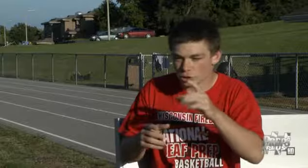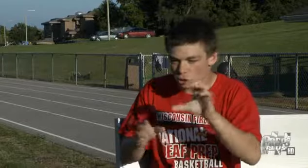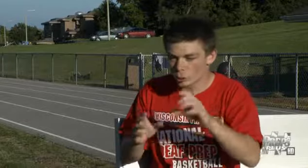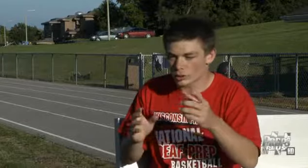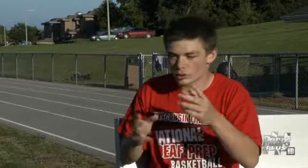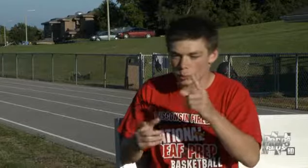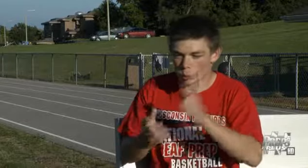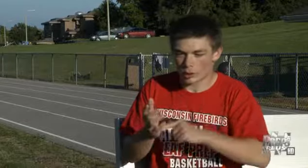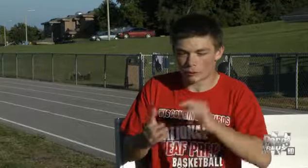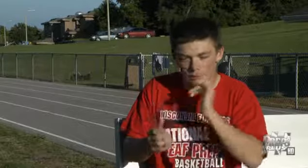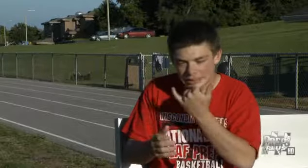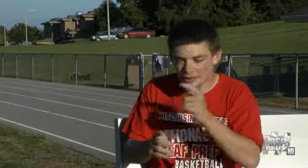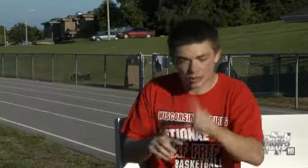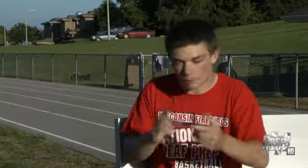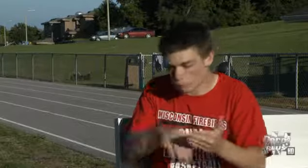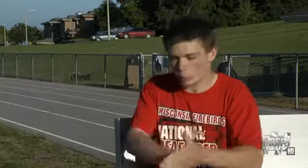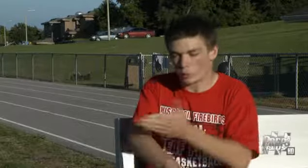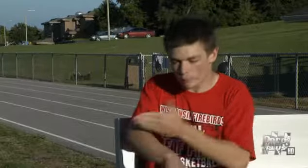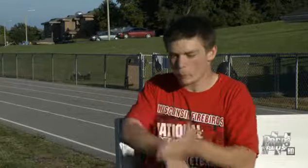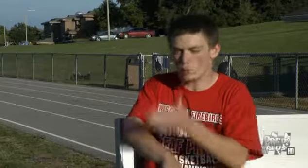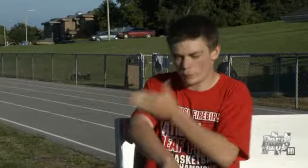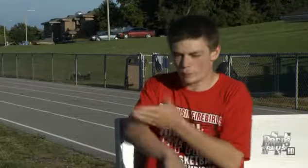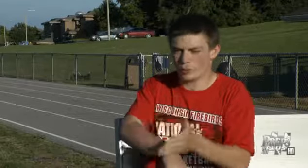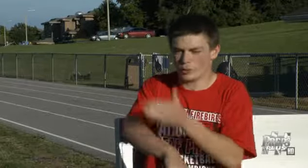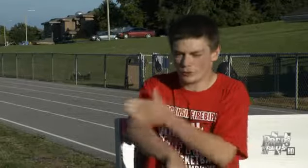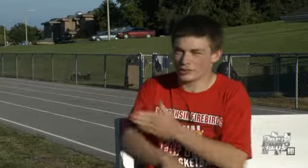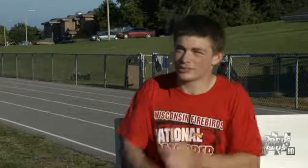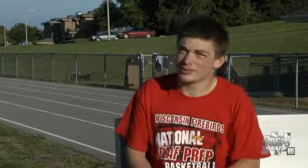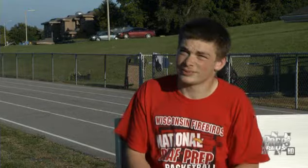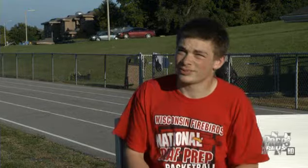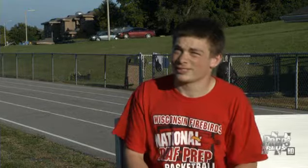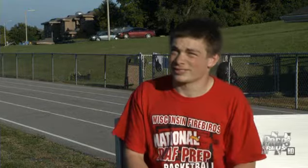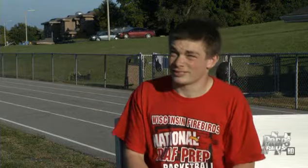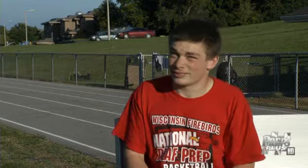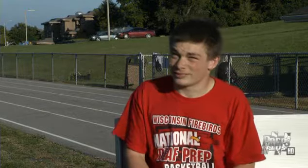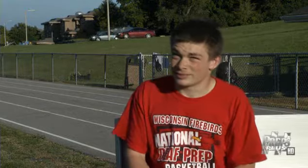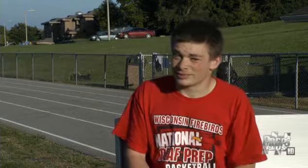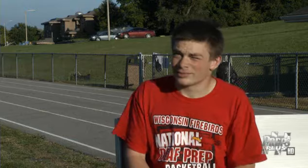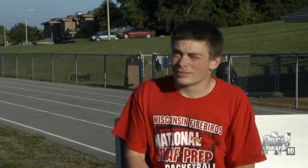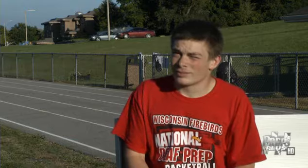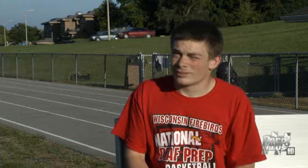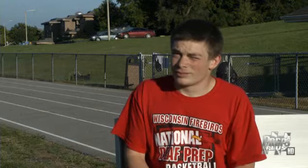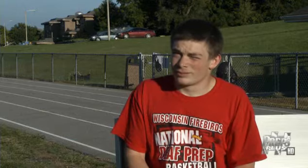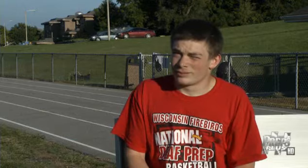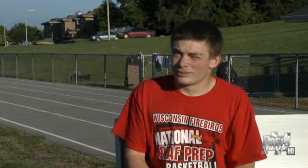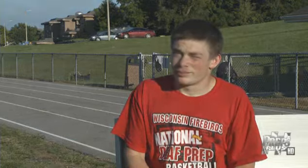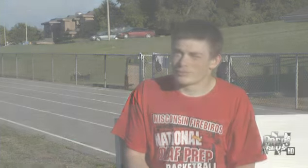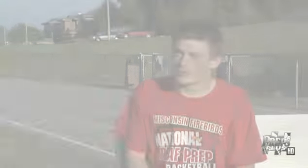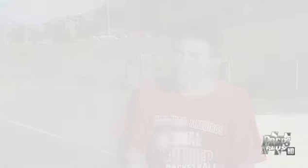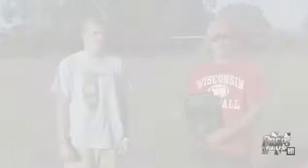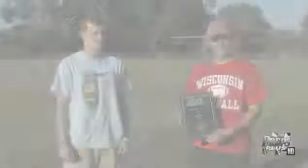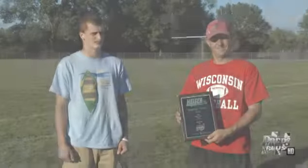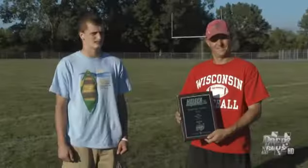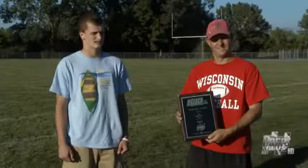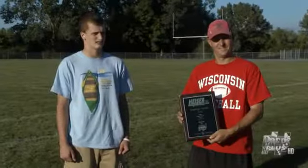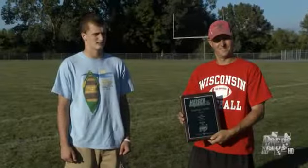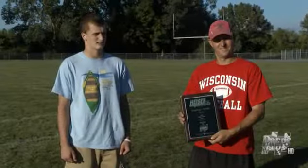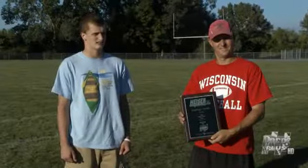And I need to do what I need to do. And whether I make mistakes or not, I improve on those. Accepting this